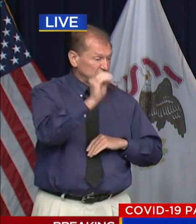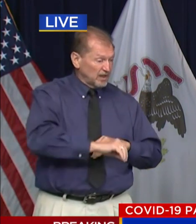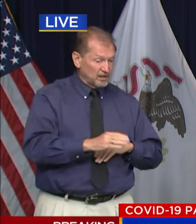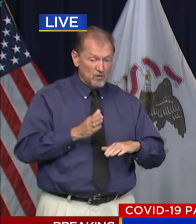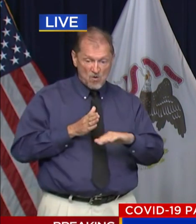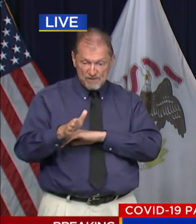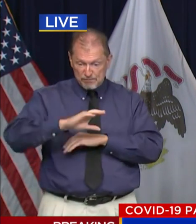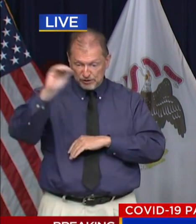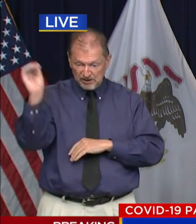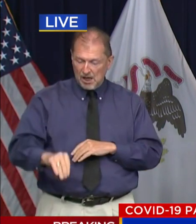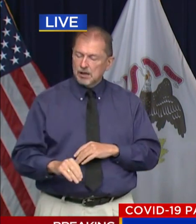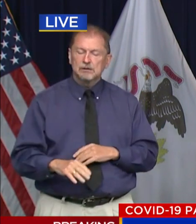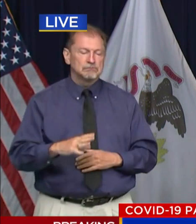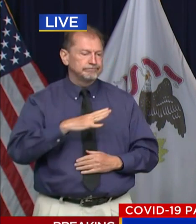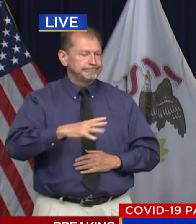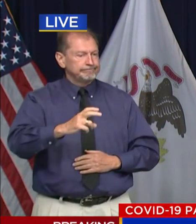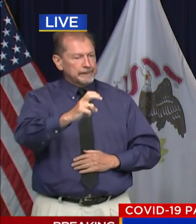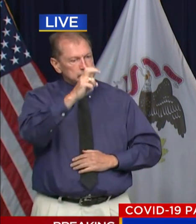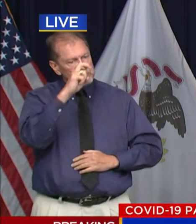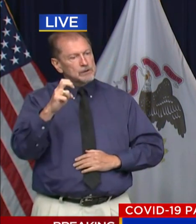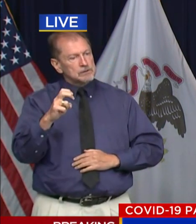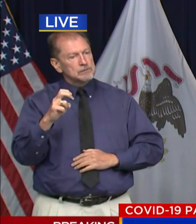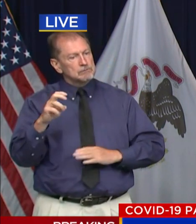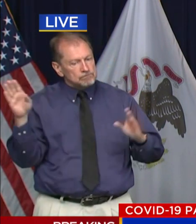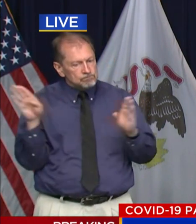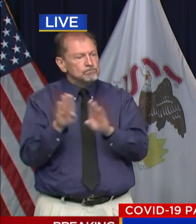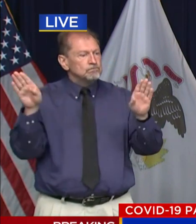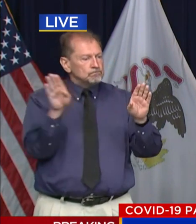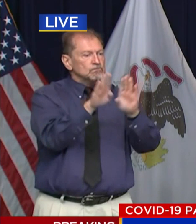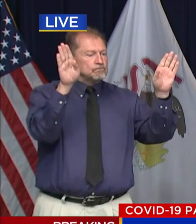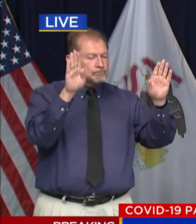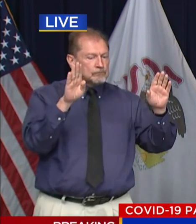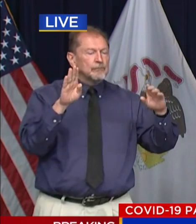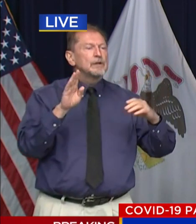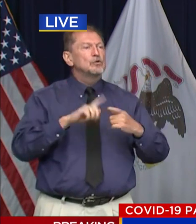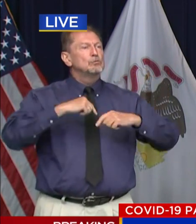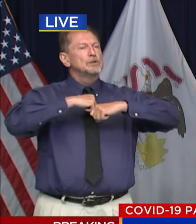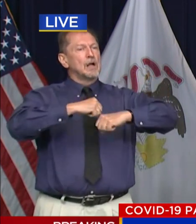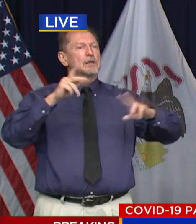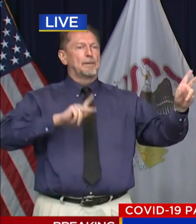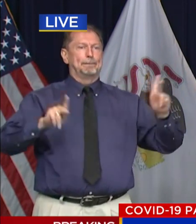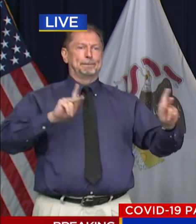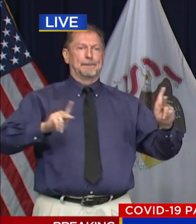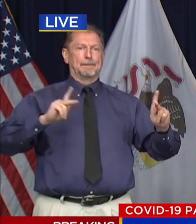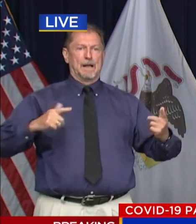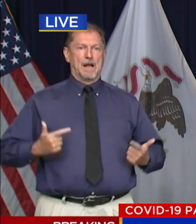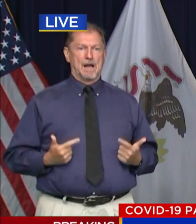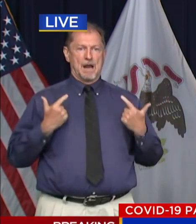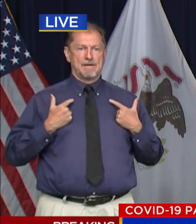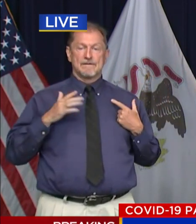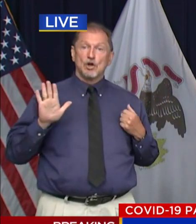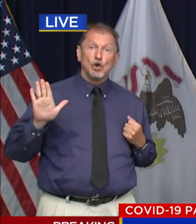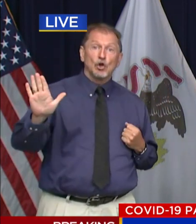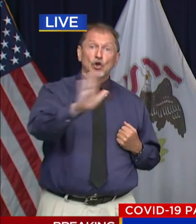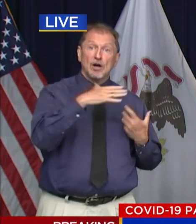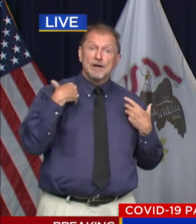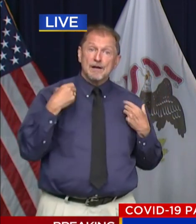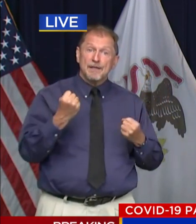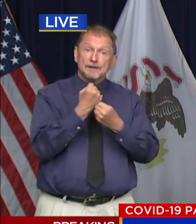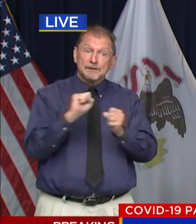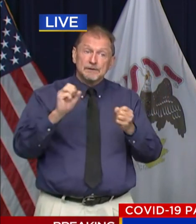we won't hesitate to take action to protect the people of Illinois. Your health and safety is my